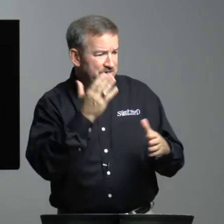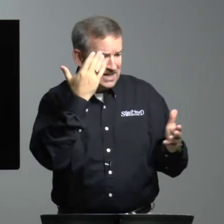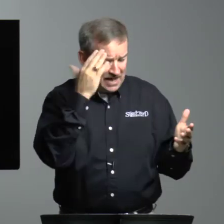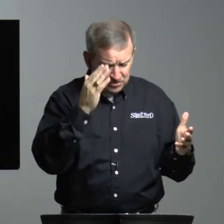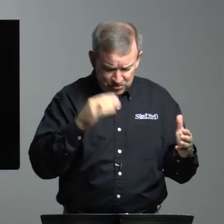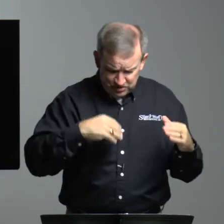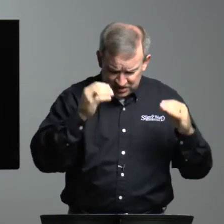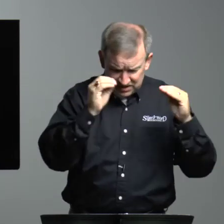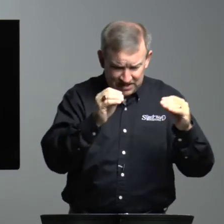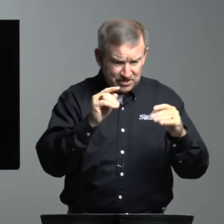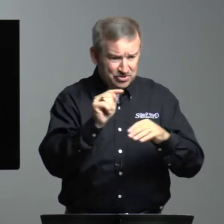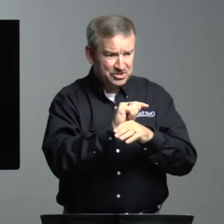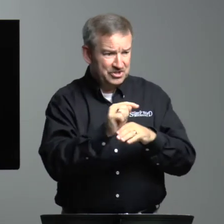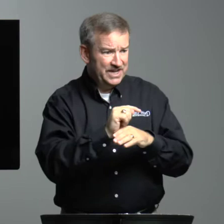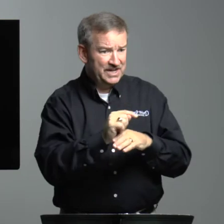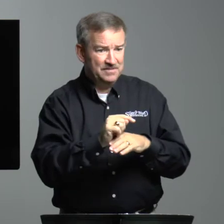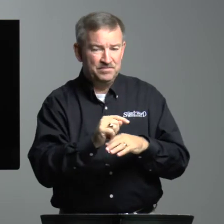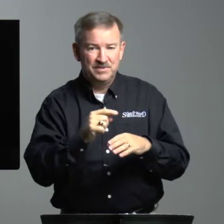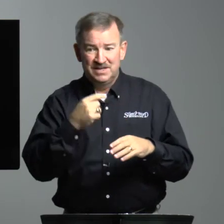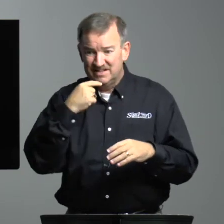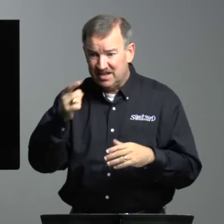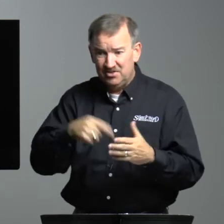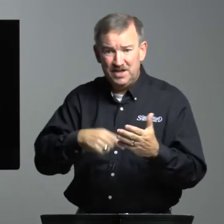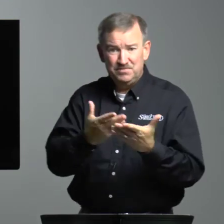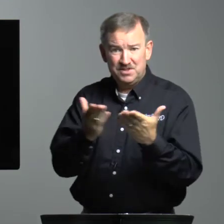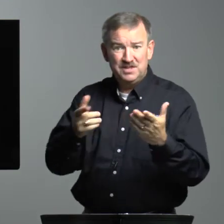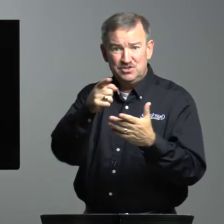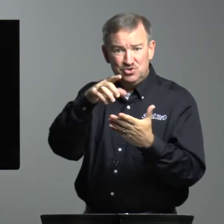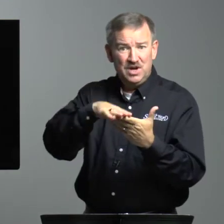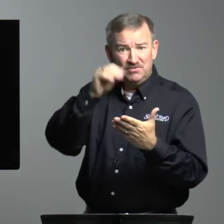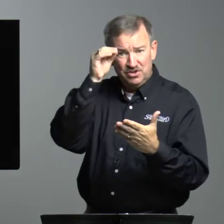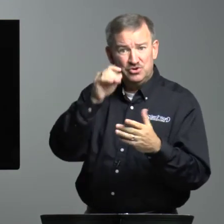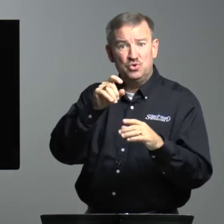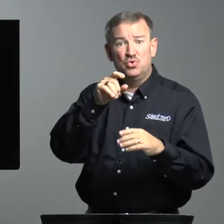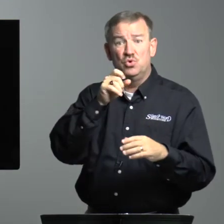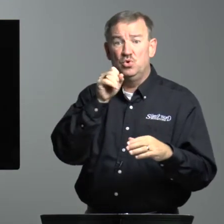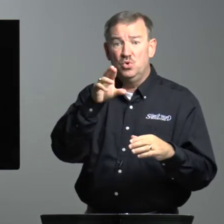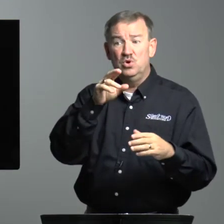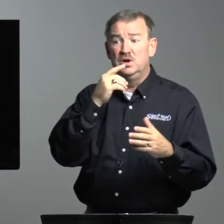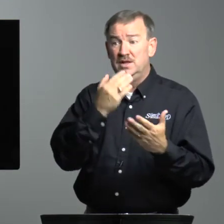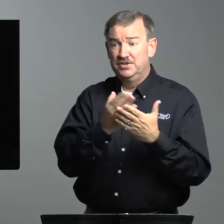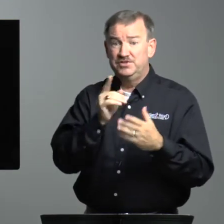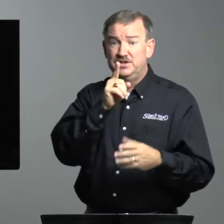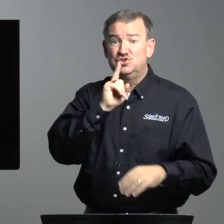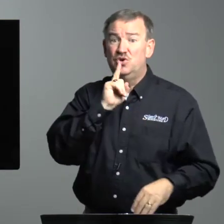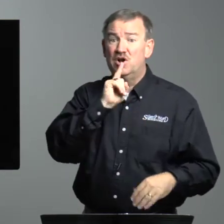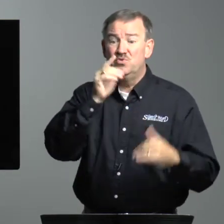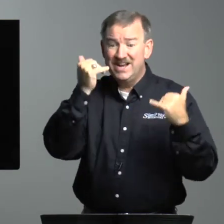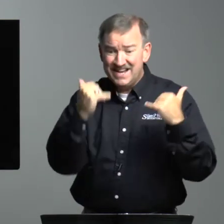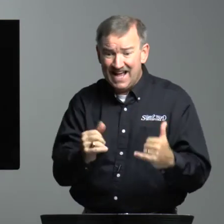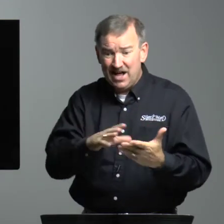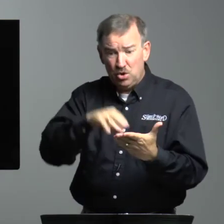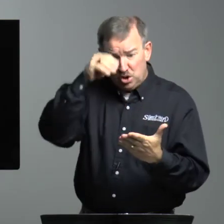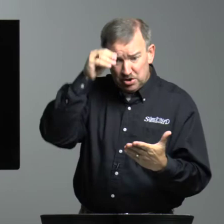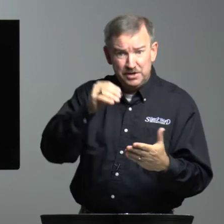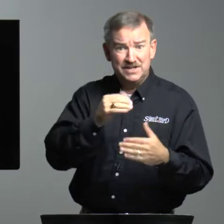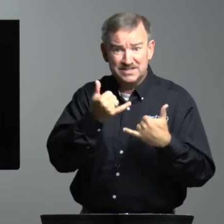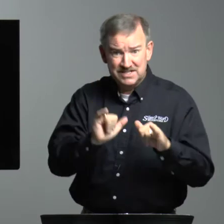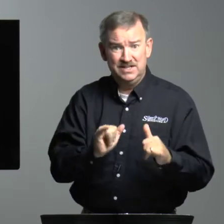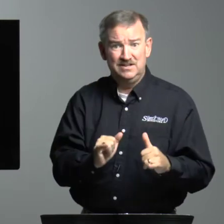Brace, I don't know what to teach or train. Tell them the things you have learned or the things you are right now learning still.